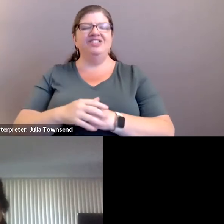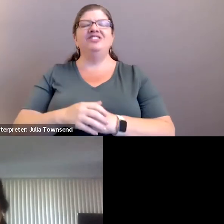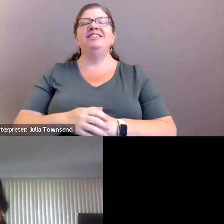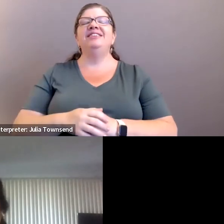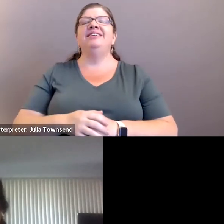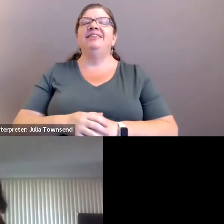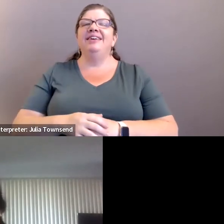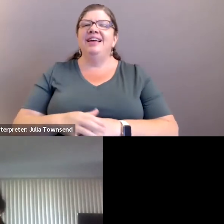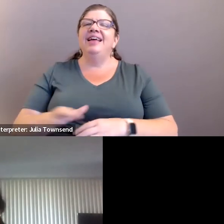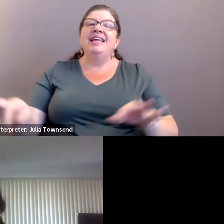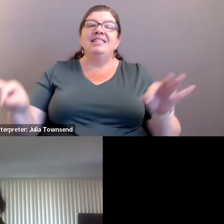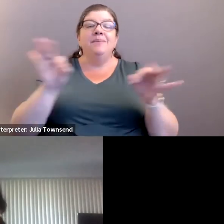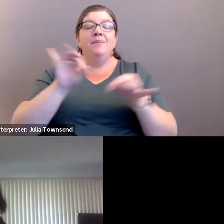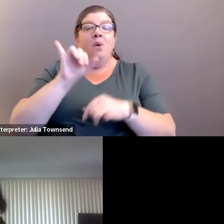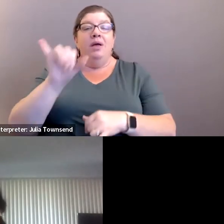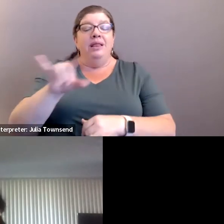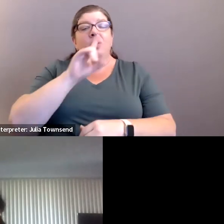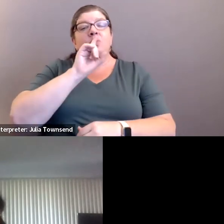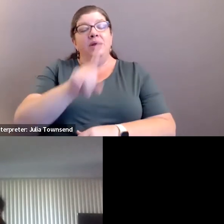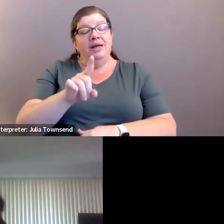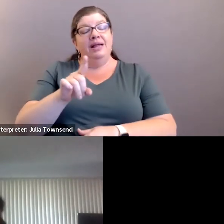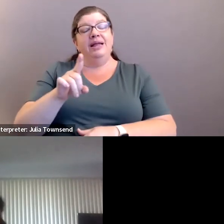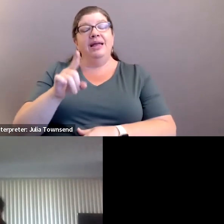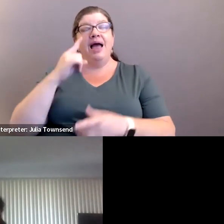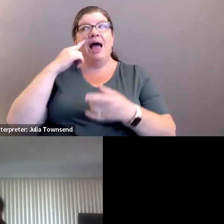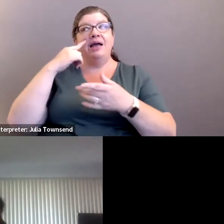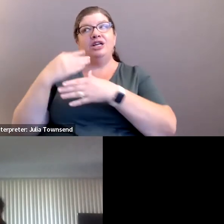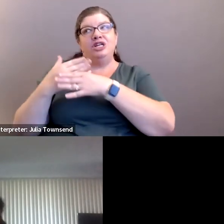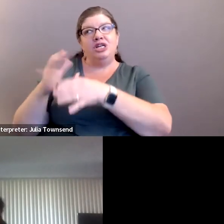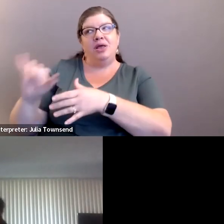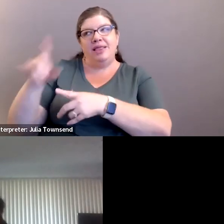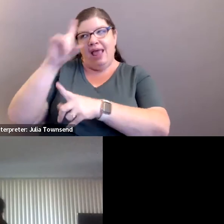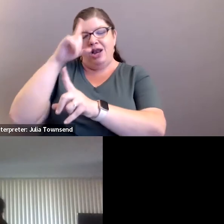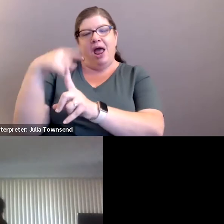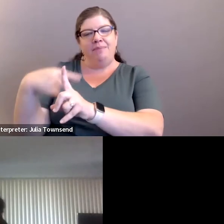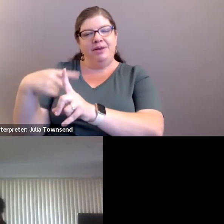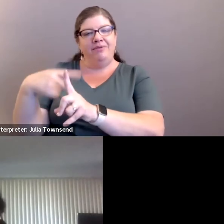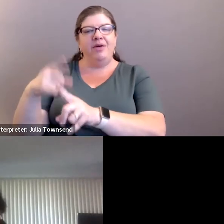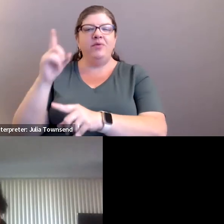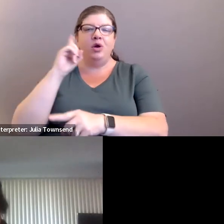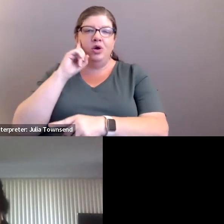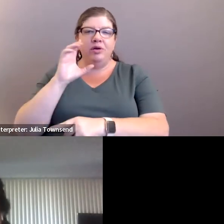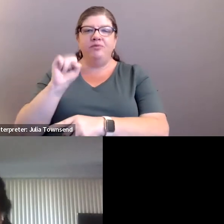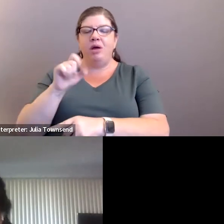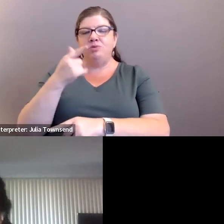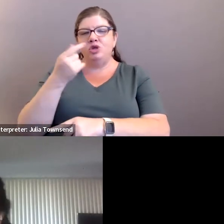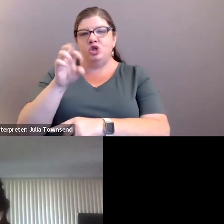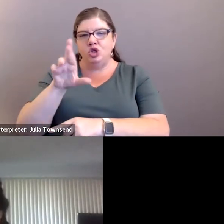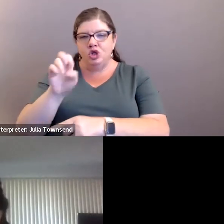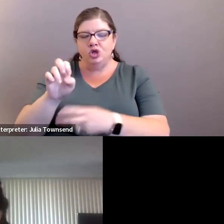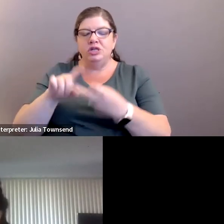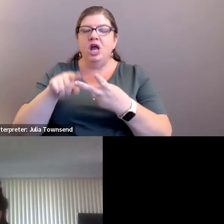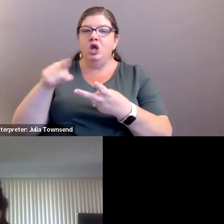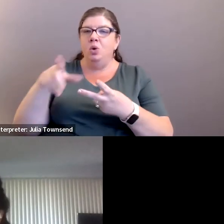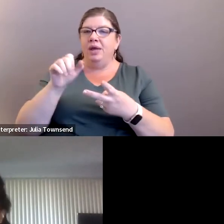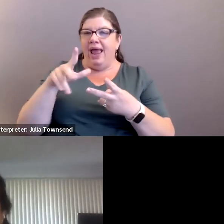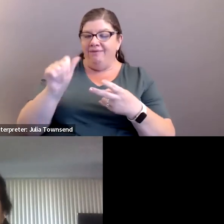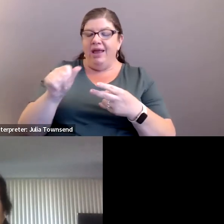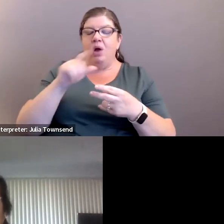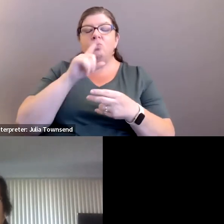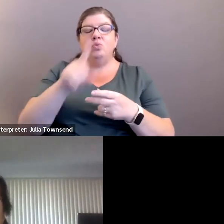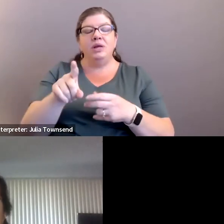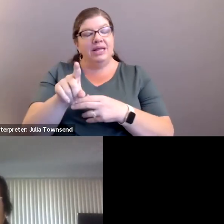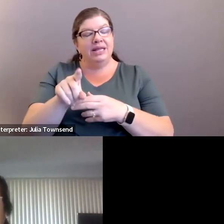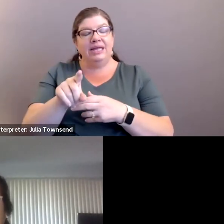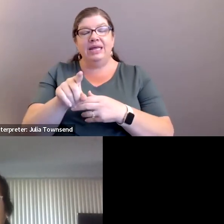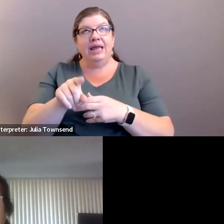No, but it's important because really I share that optimism now having heard from Serge and to hear from you, Kavia, because it